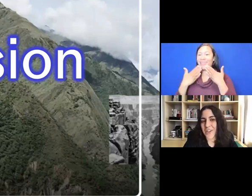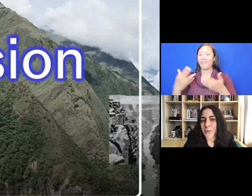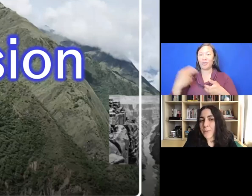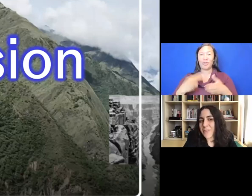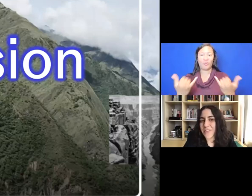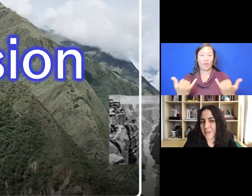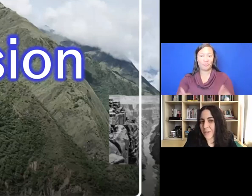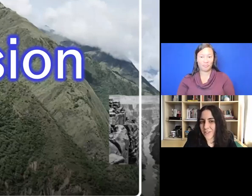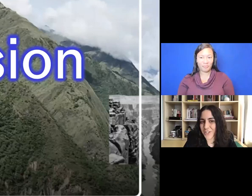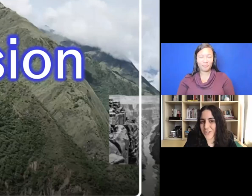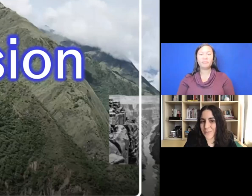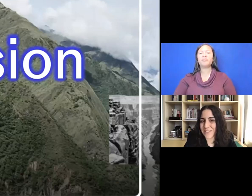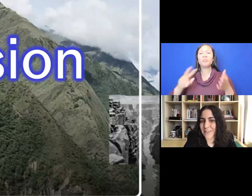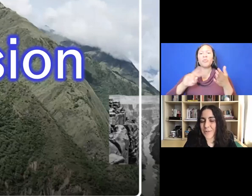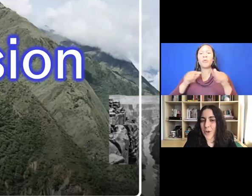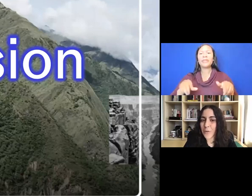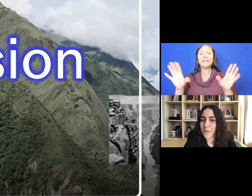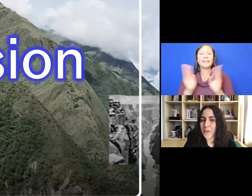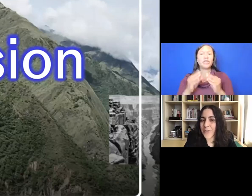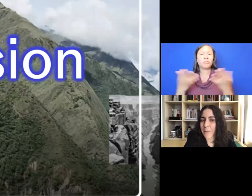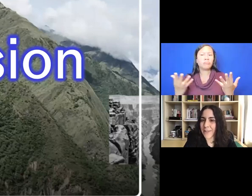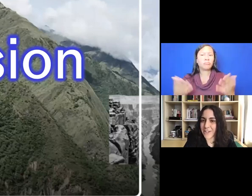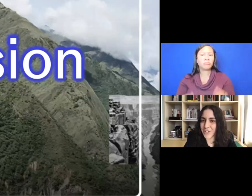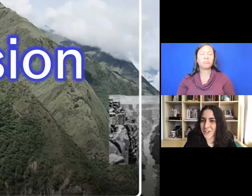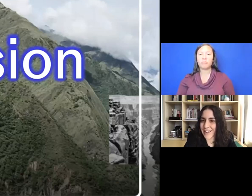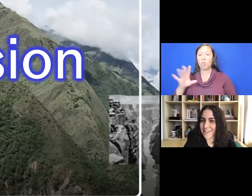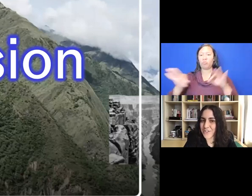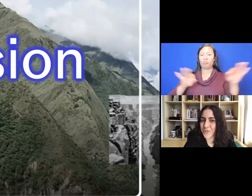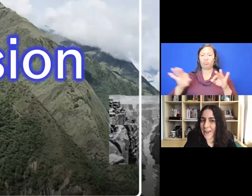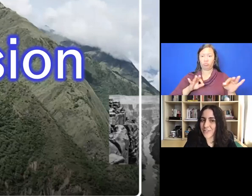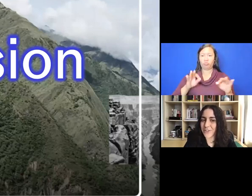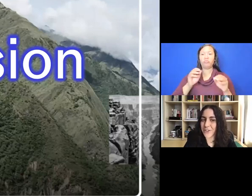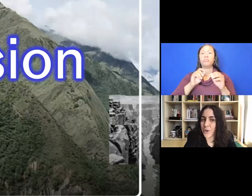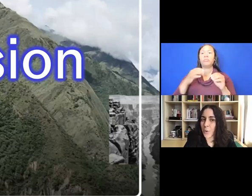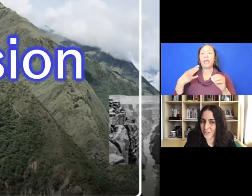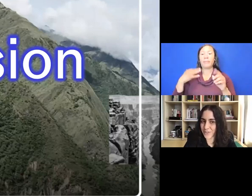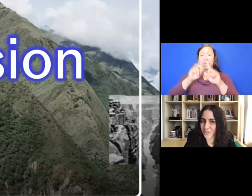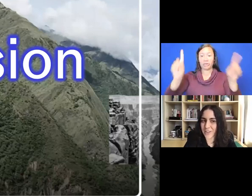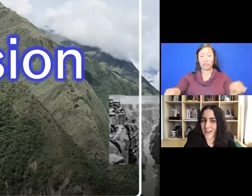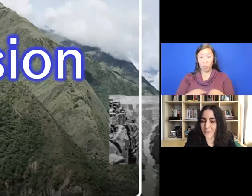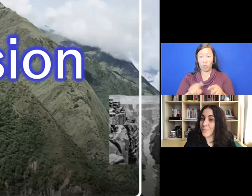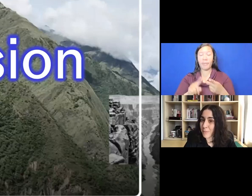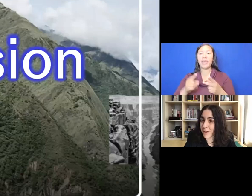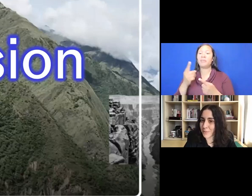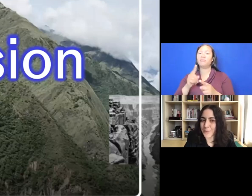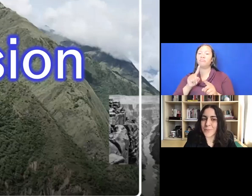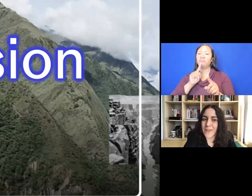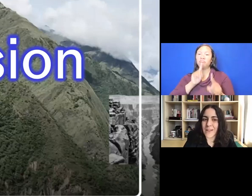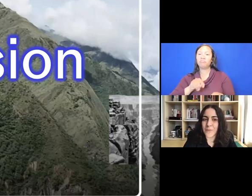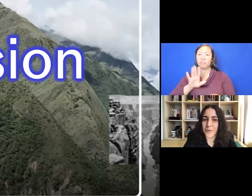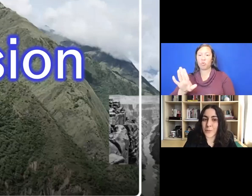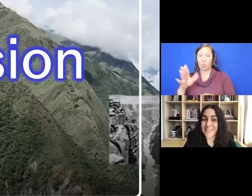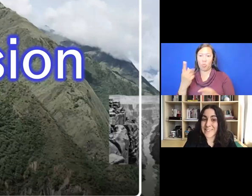The purpose of this info session is to give you an overview of the application and to answer questions when possible.